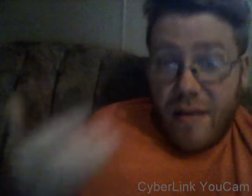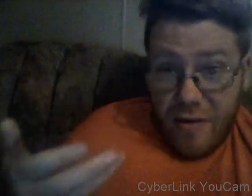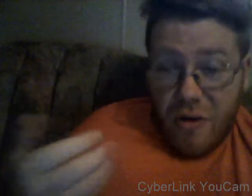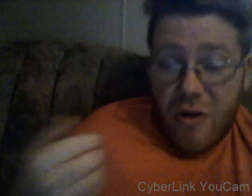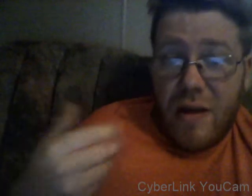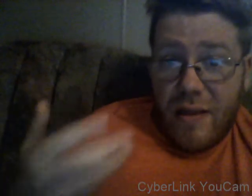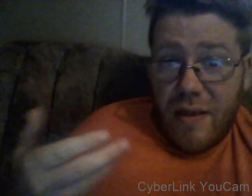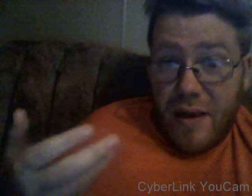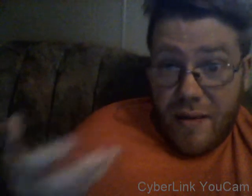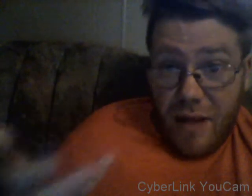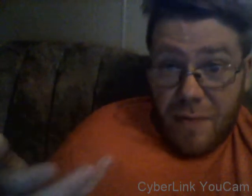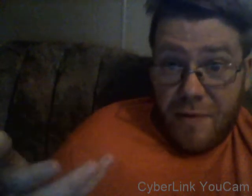store, in the dubs.